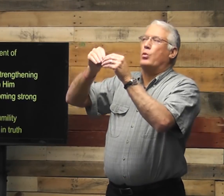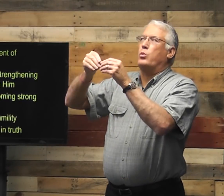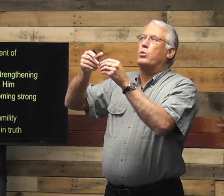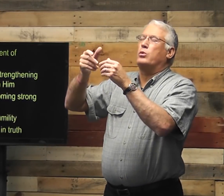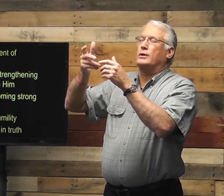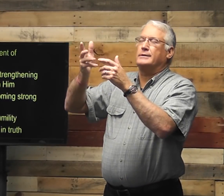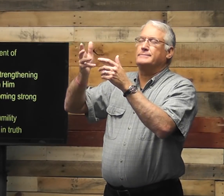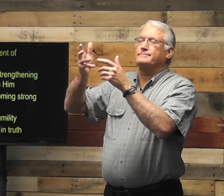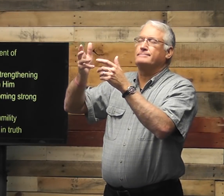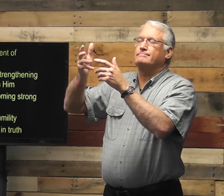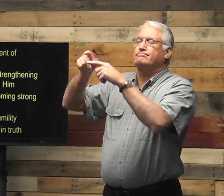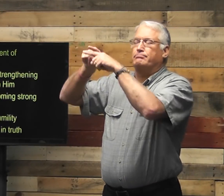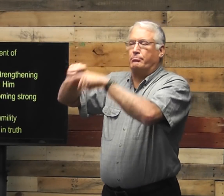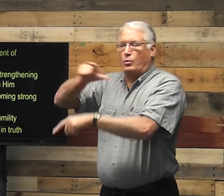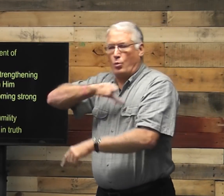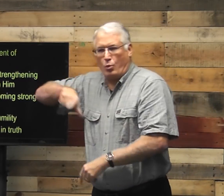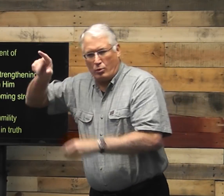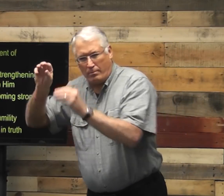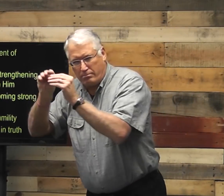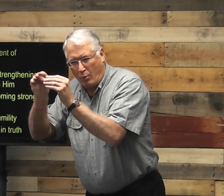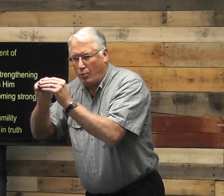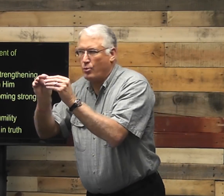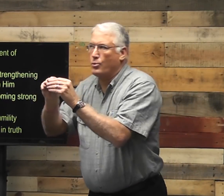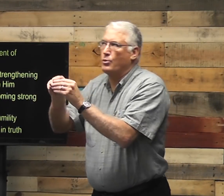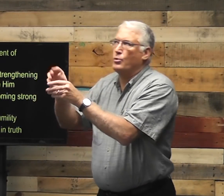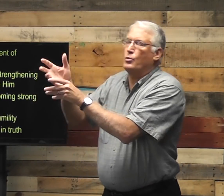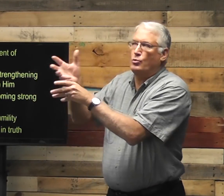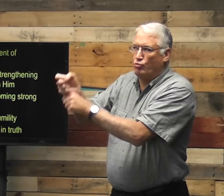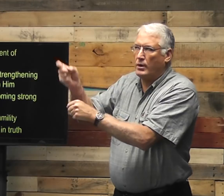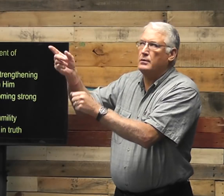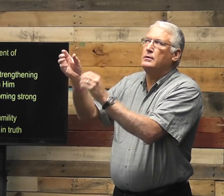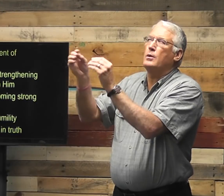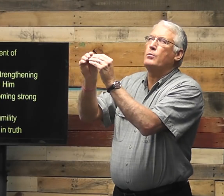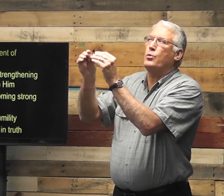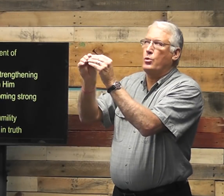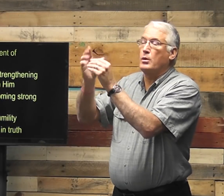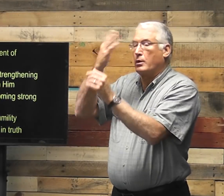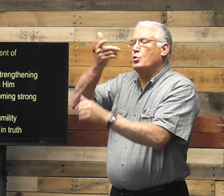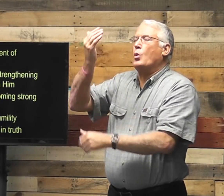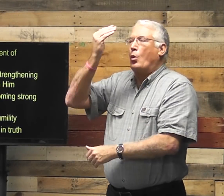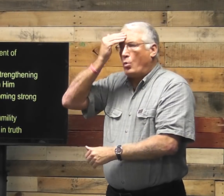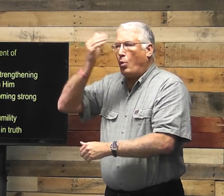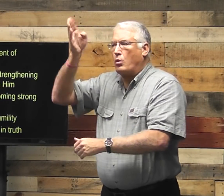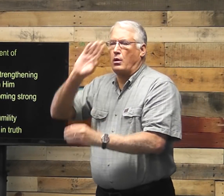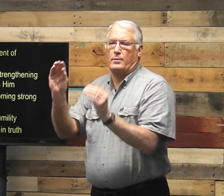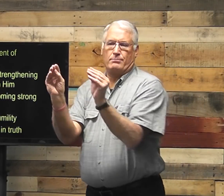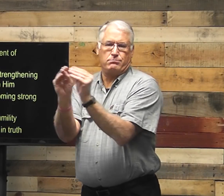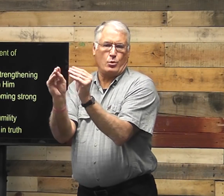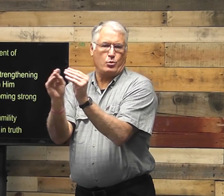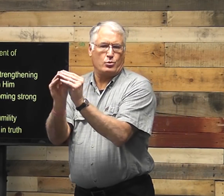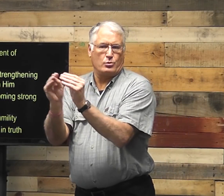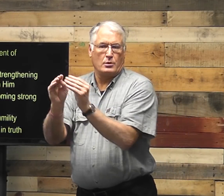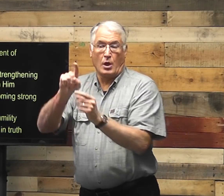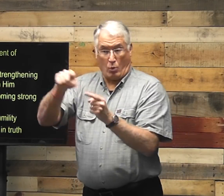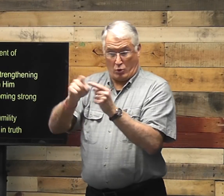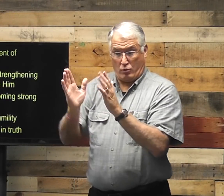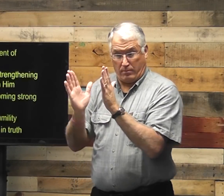we become more dependent on him. We trust him more because you know God